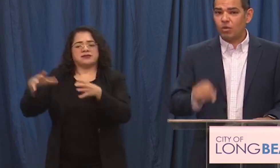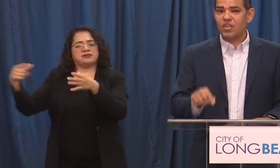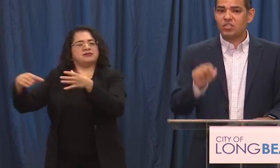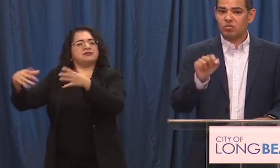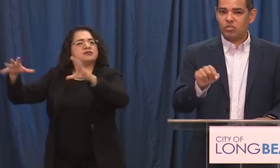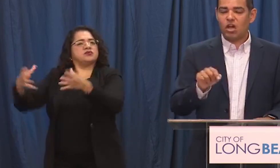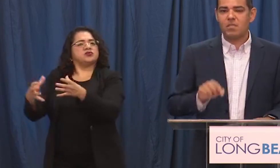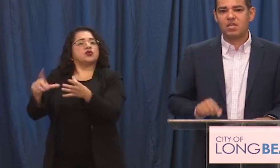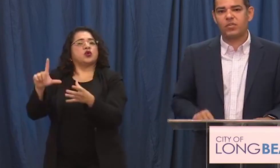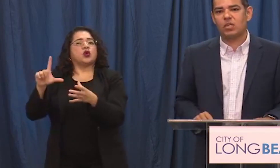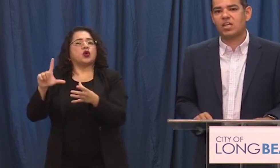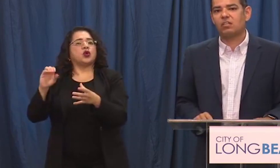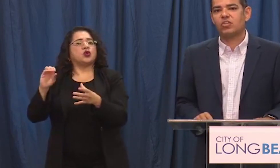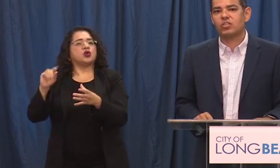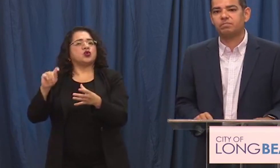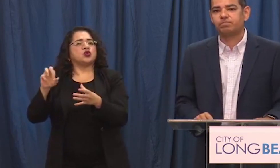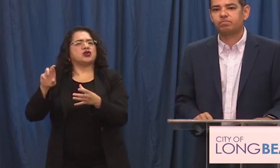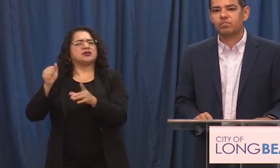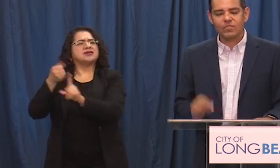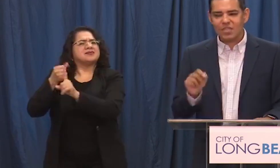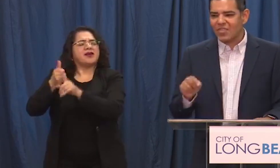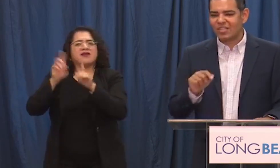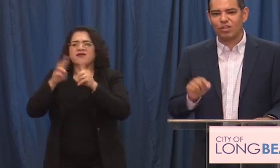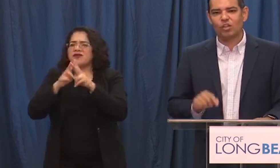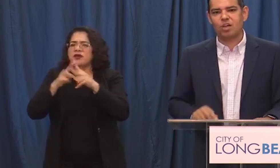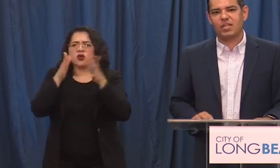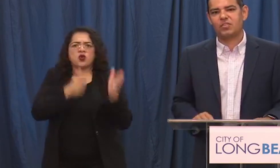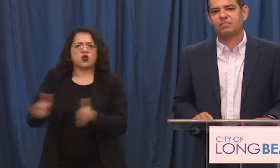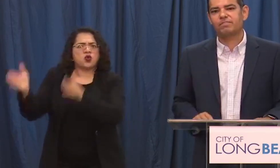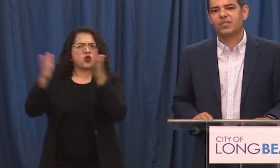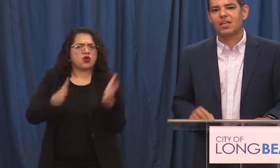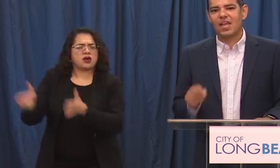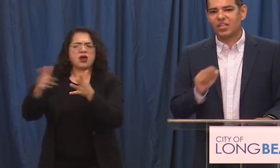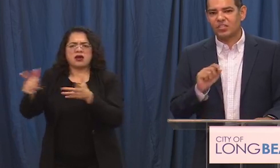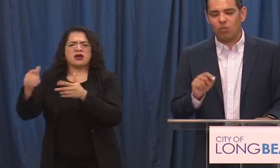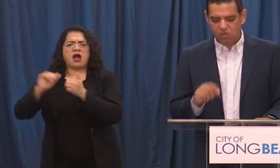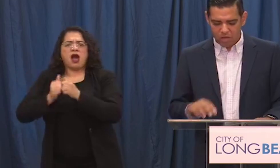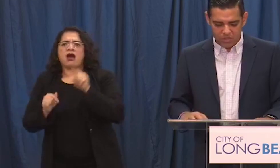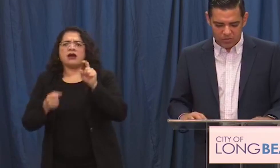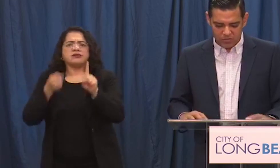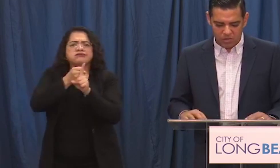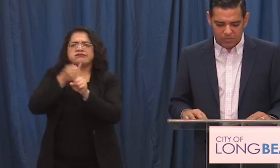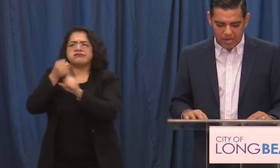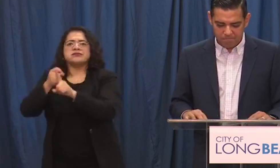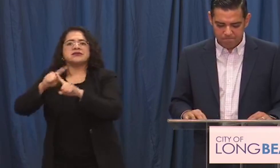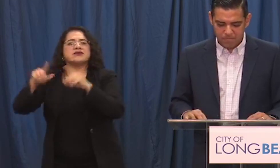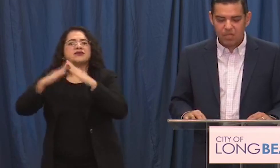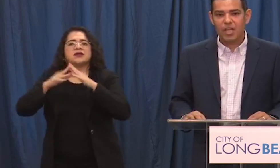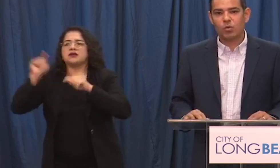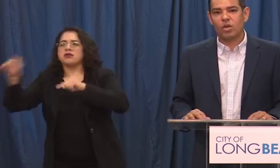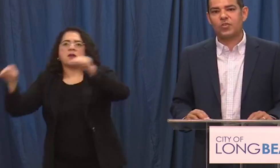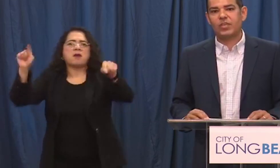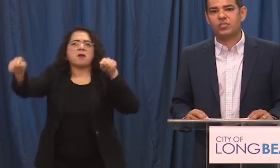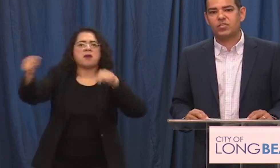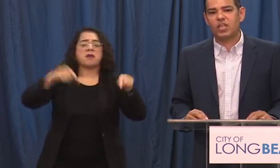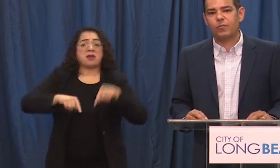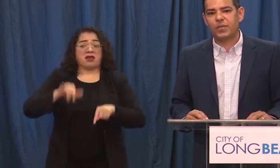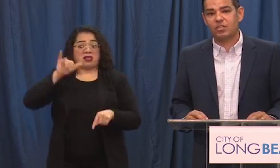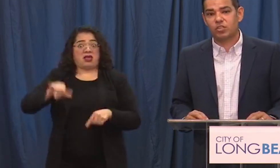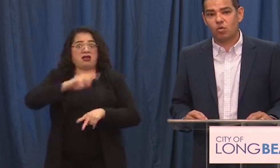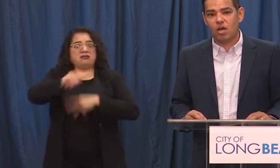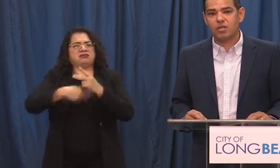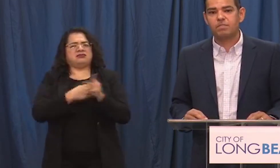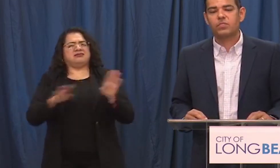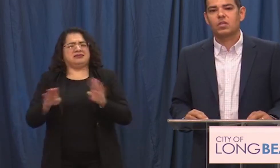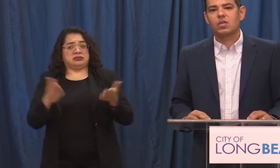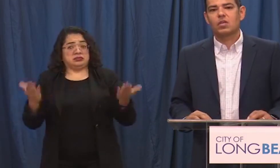folks that were doing this as you saw many of you on television that's not Long Beach and that's not what Long Beach is all about and so I want to thank the city for